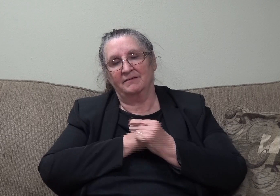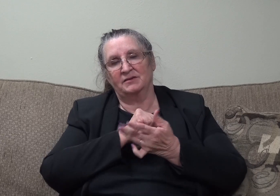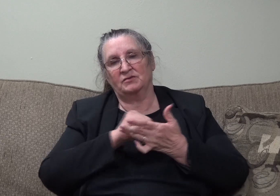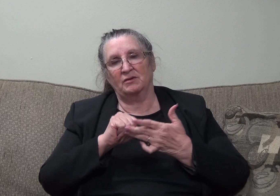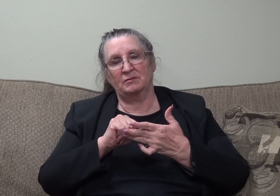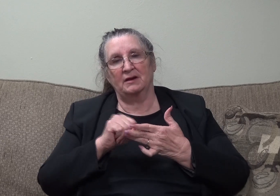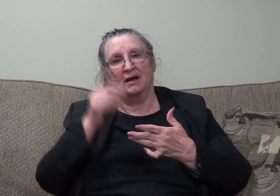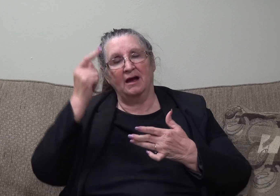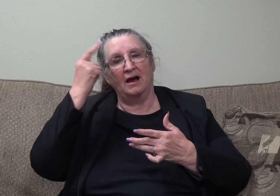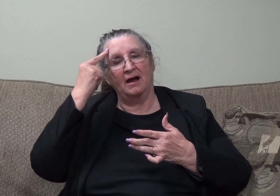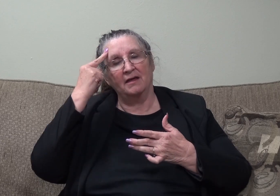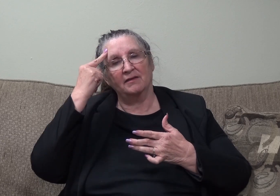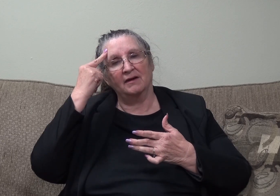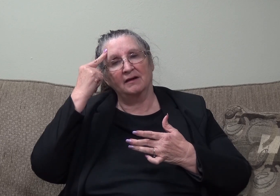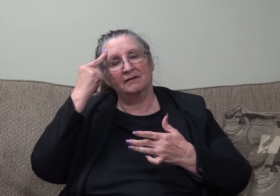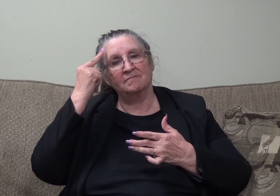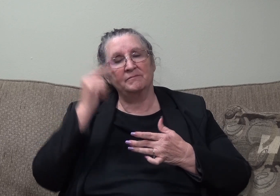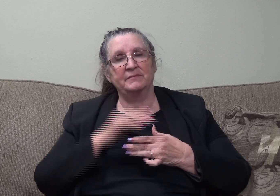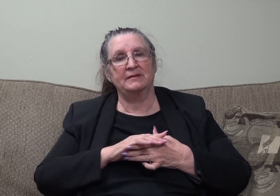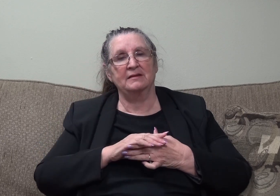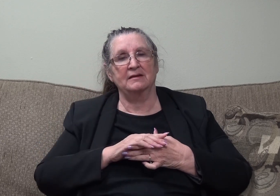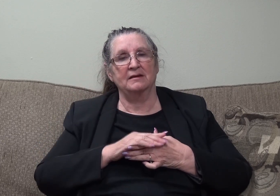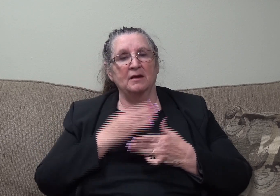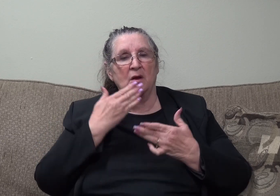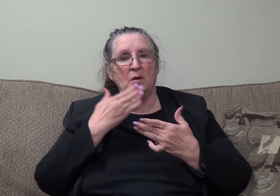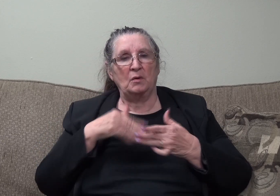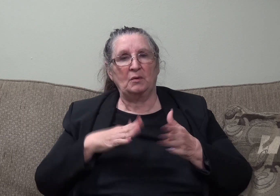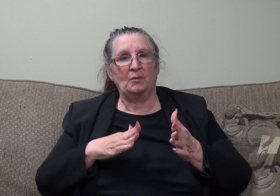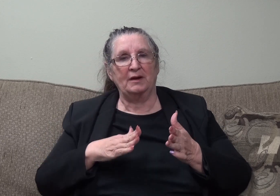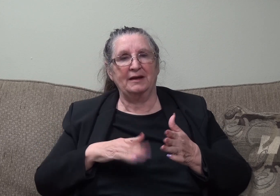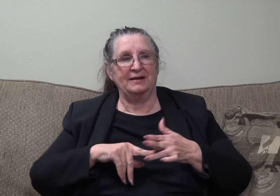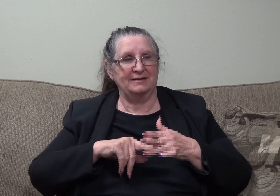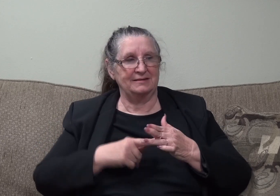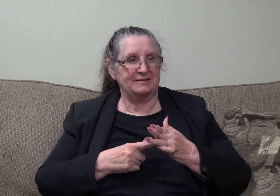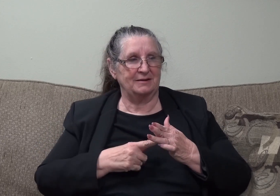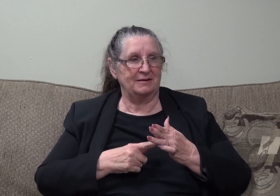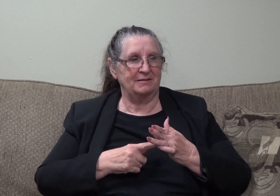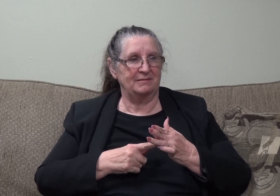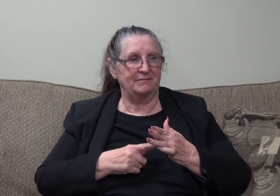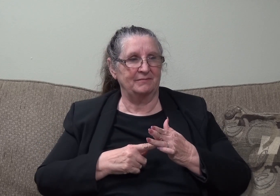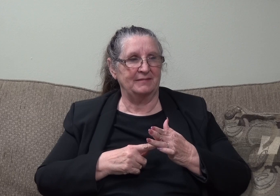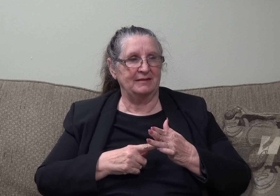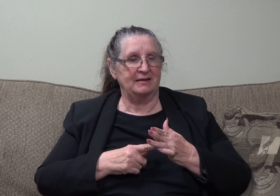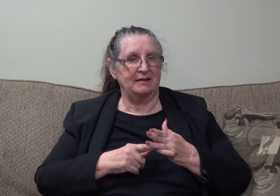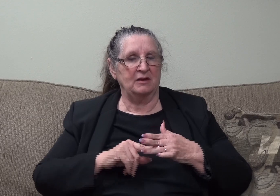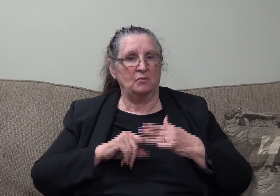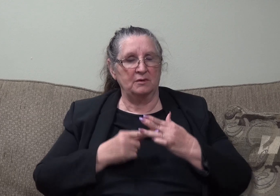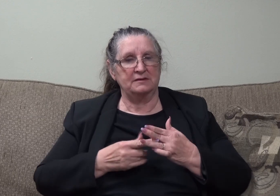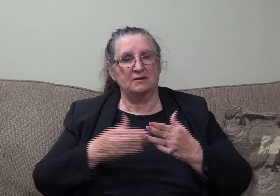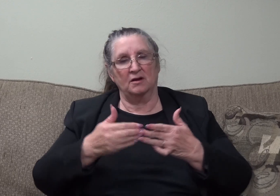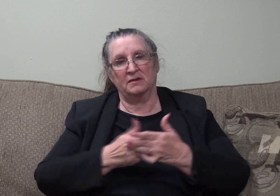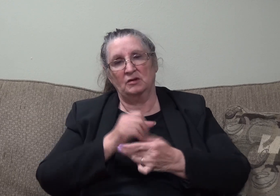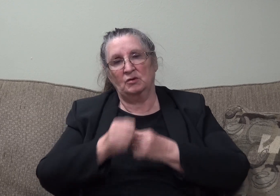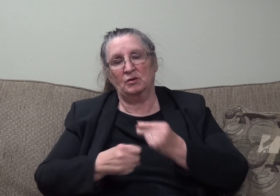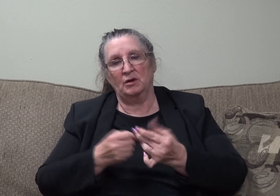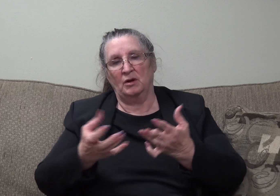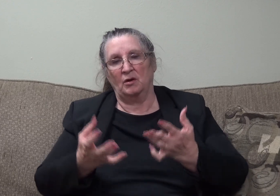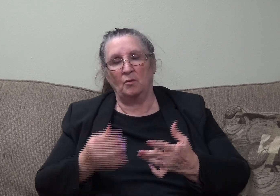it was a very good way to start because as we start this new year, we want our faith to be